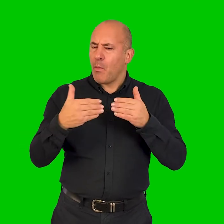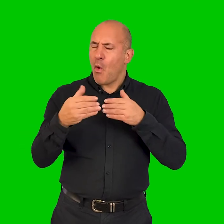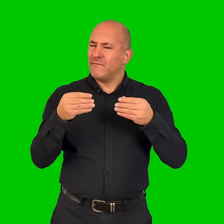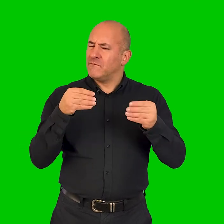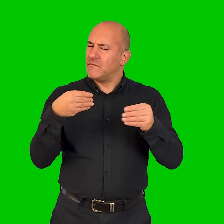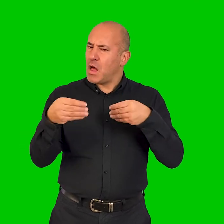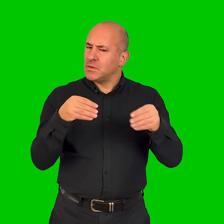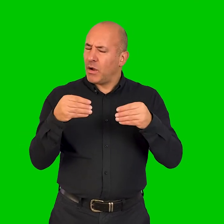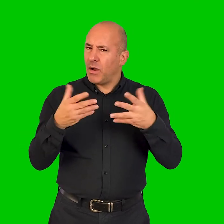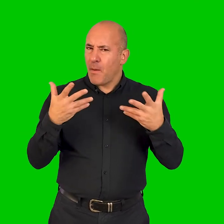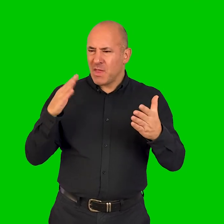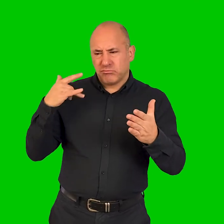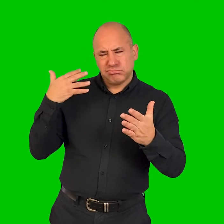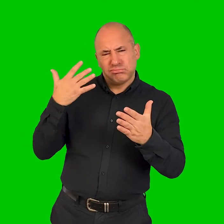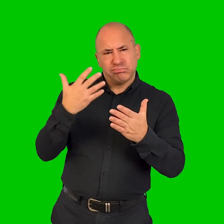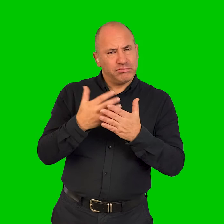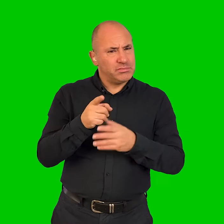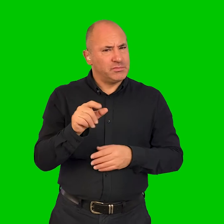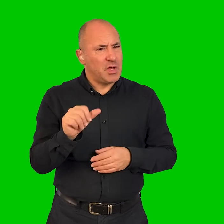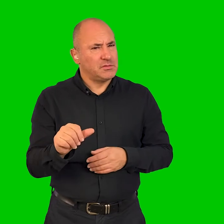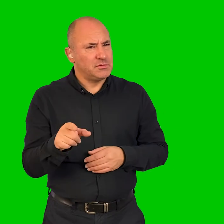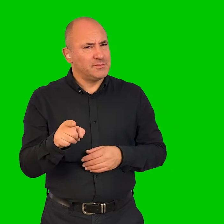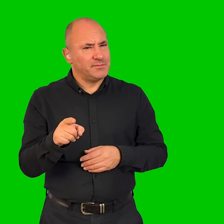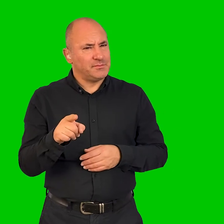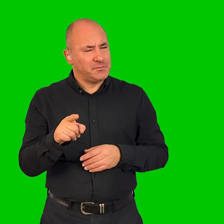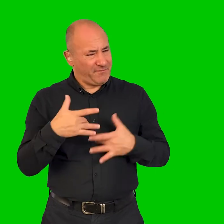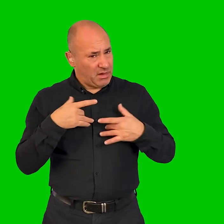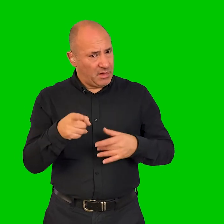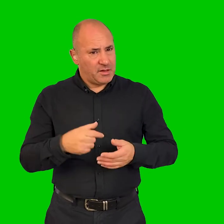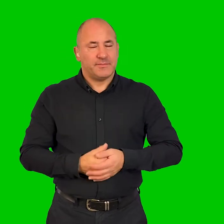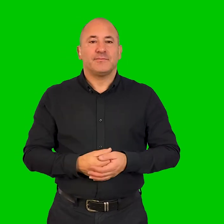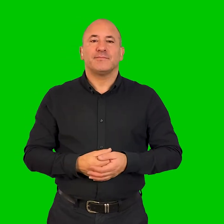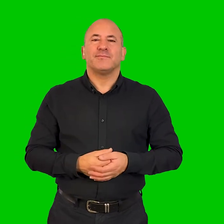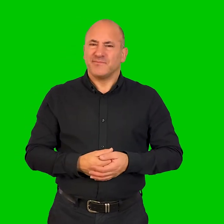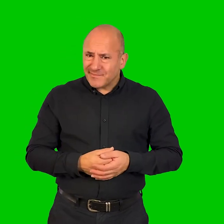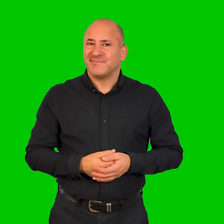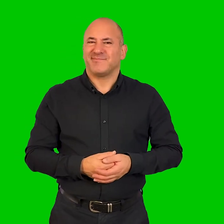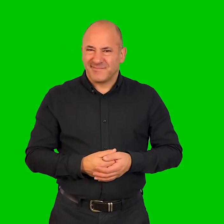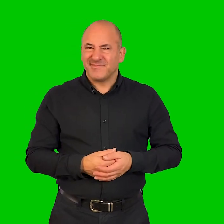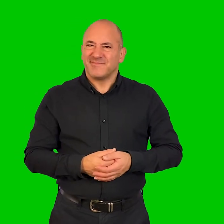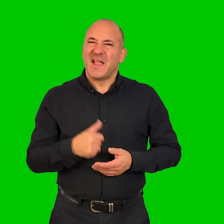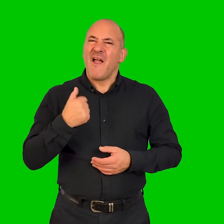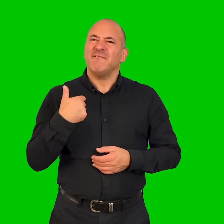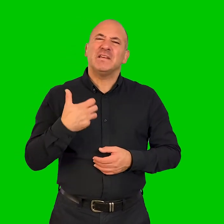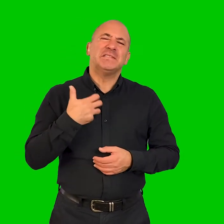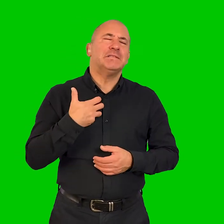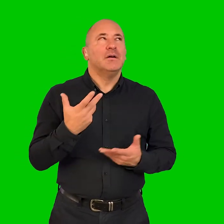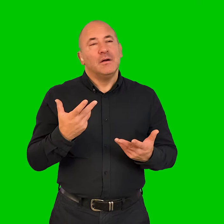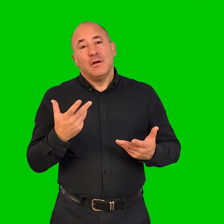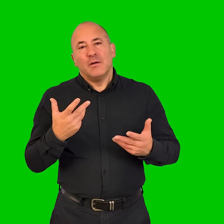would imagine that you've found people a little bit more flexible. Yeah, yeah, and that, it really annoys me as